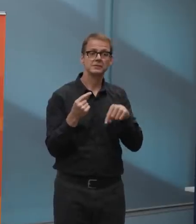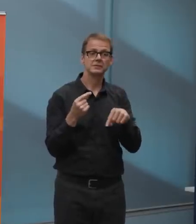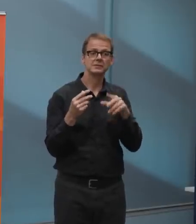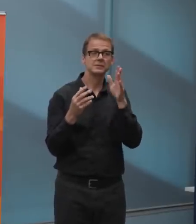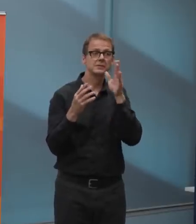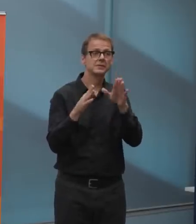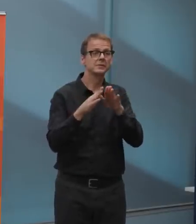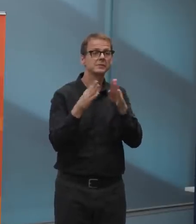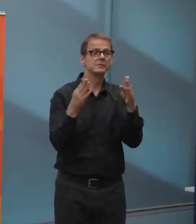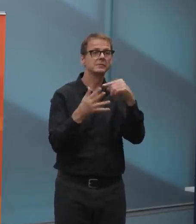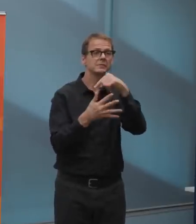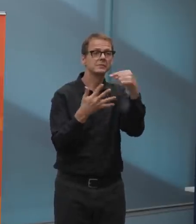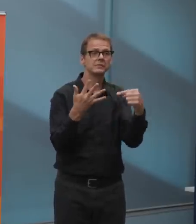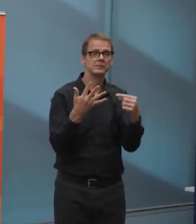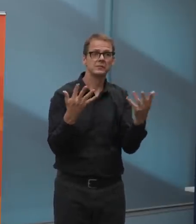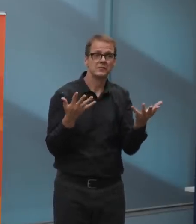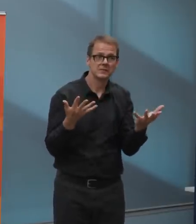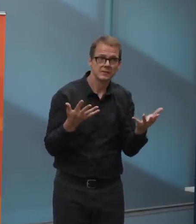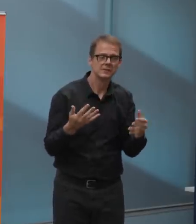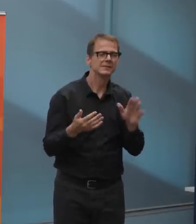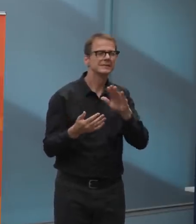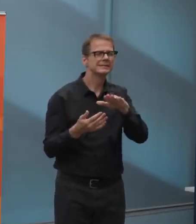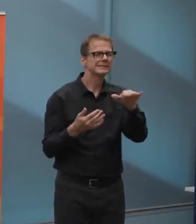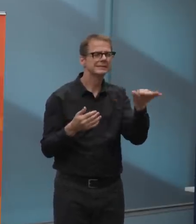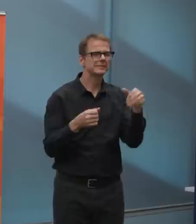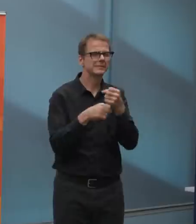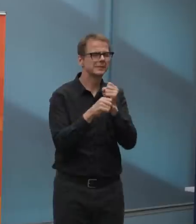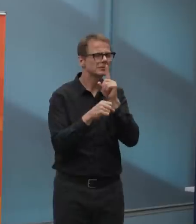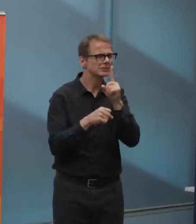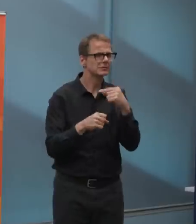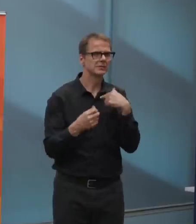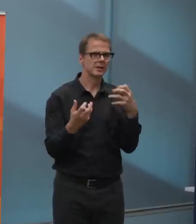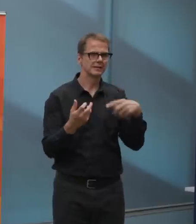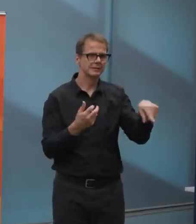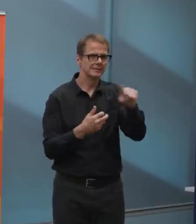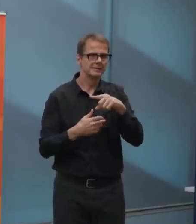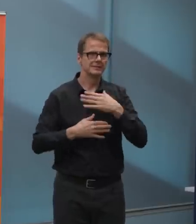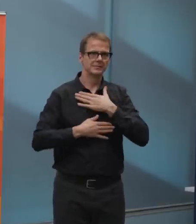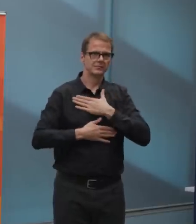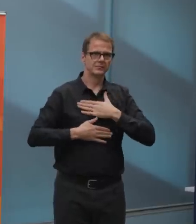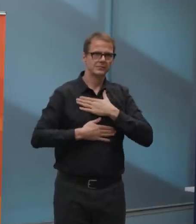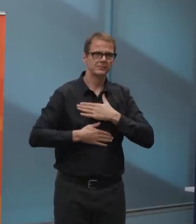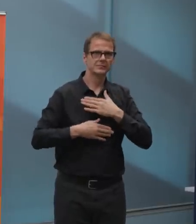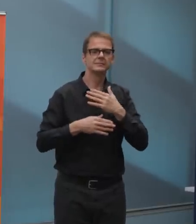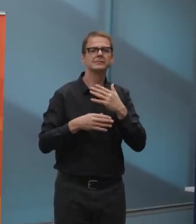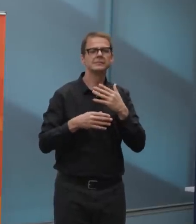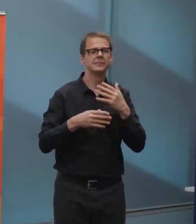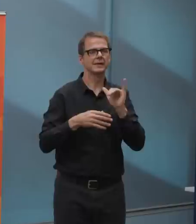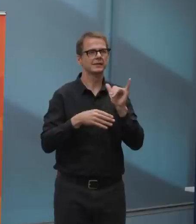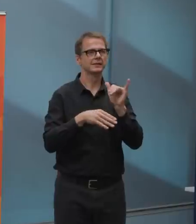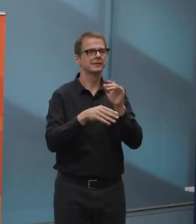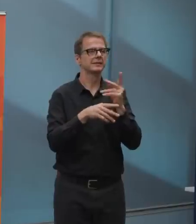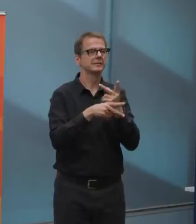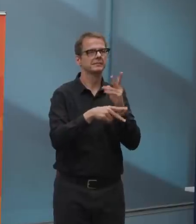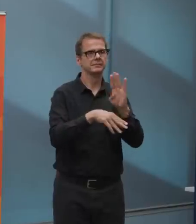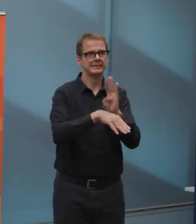lives. Every decision is backed by an assessment of what is necessary, sustainable and affordable.